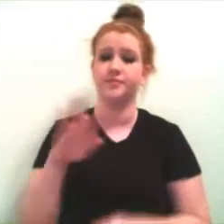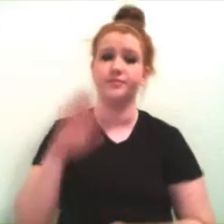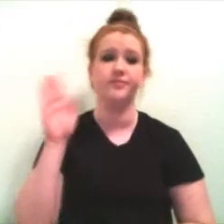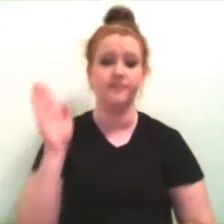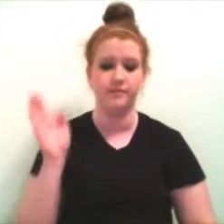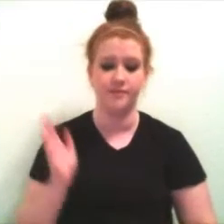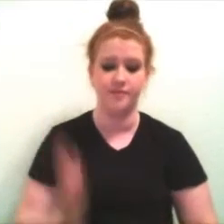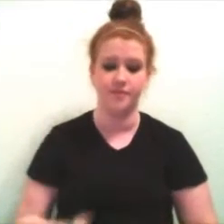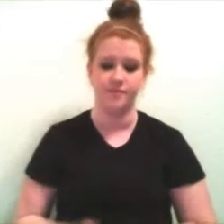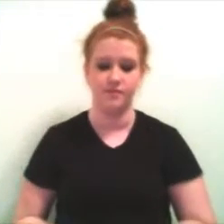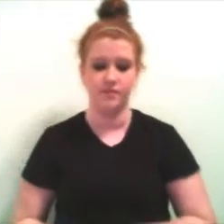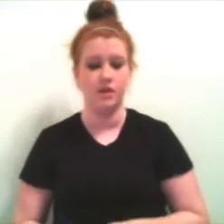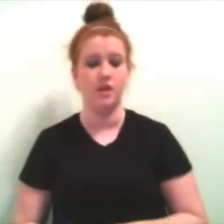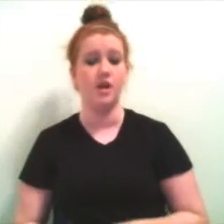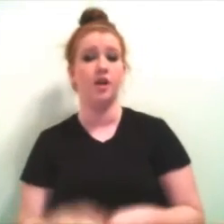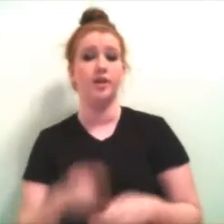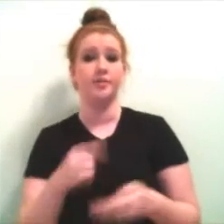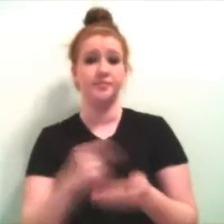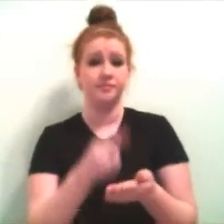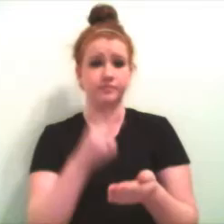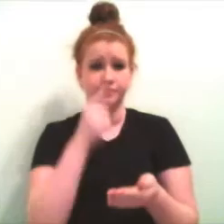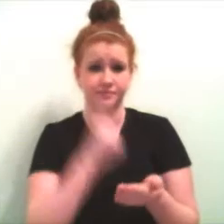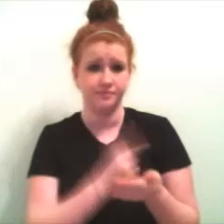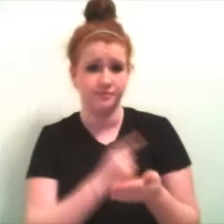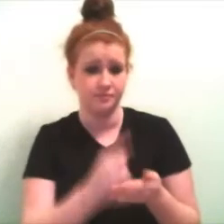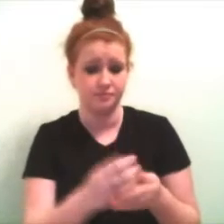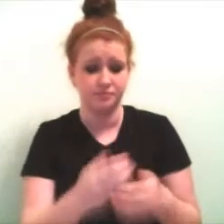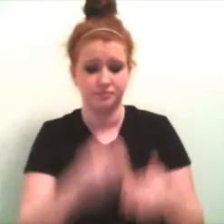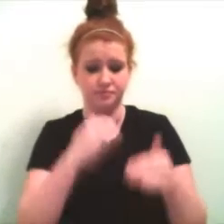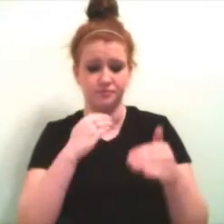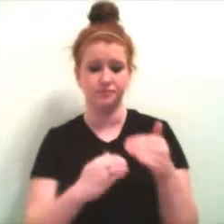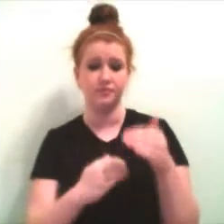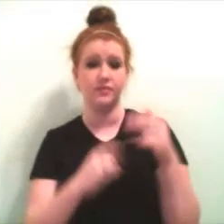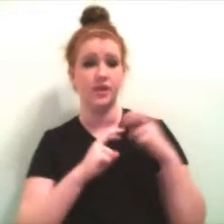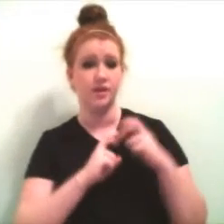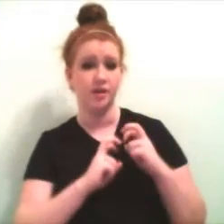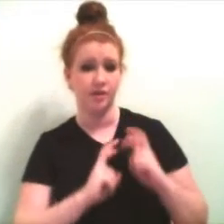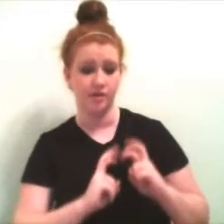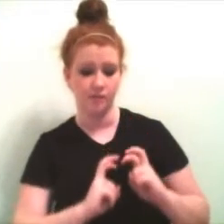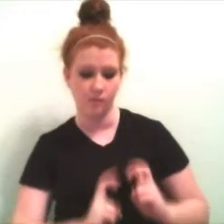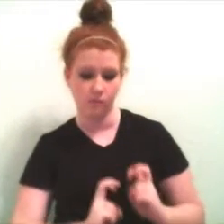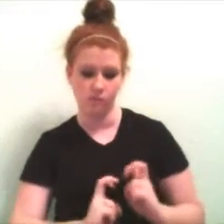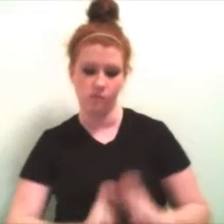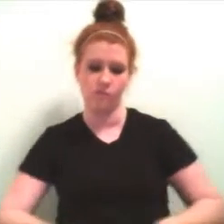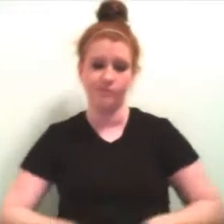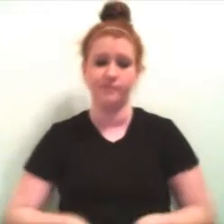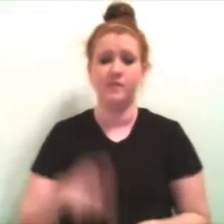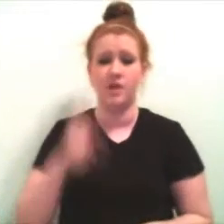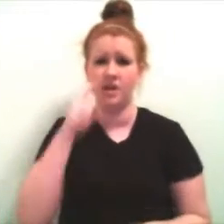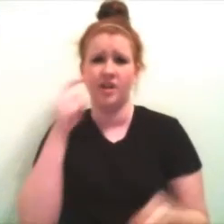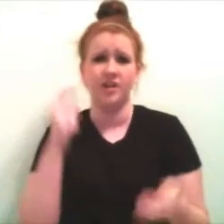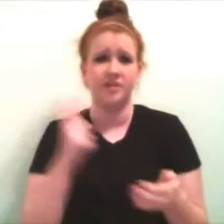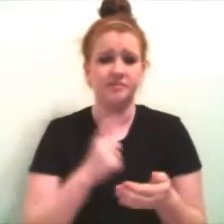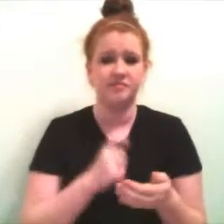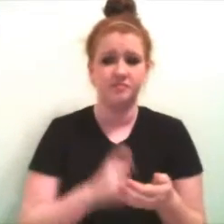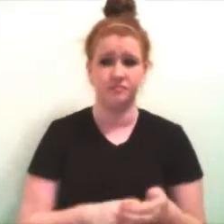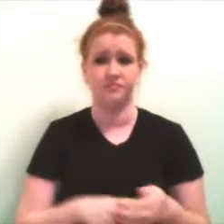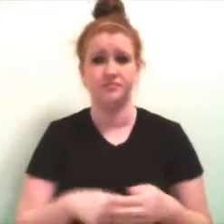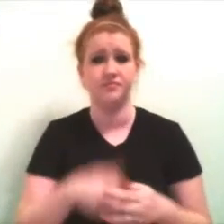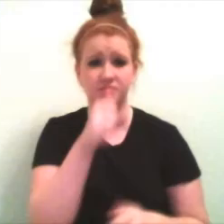kingdom come. When you pull my feet, I'm looking through my arms, it's where my